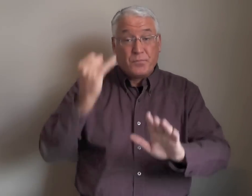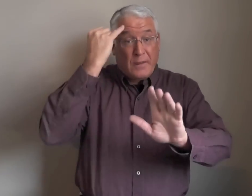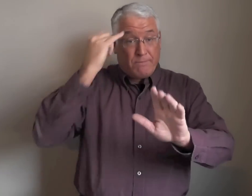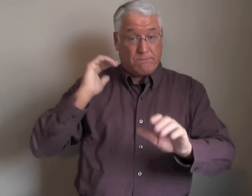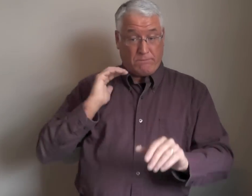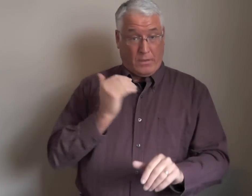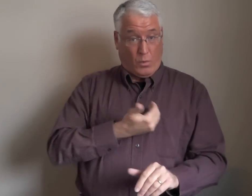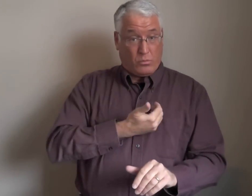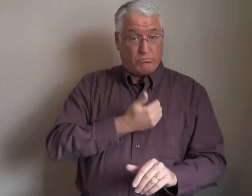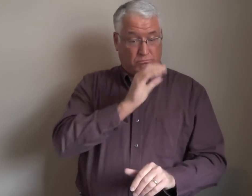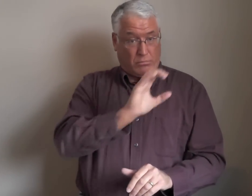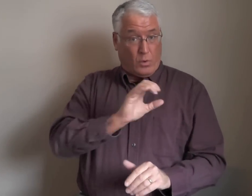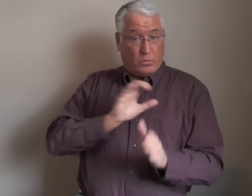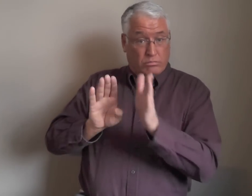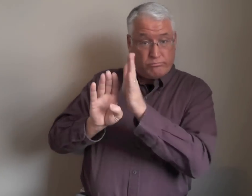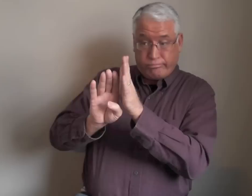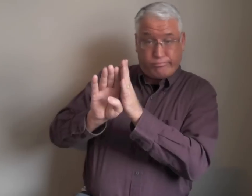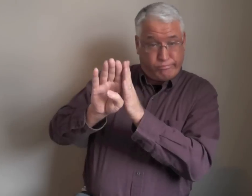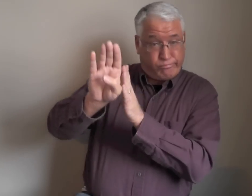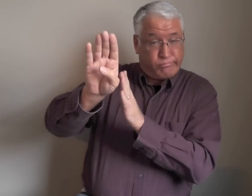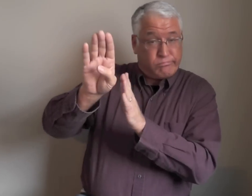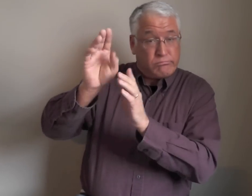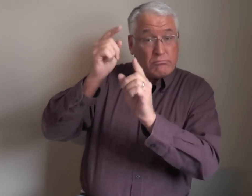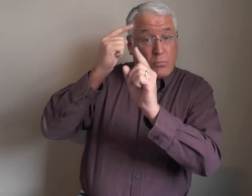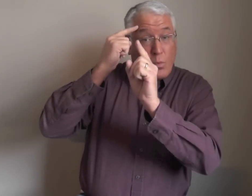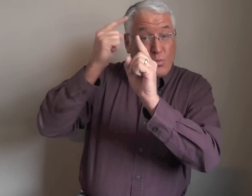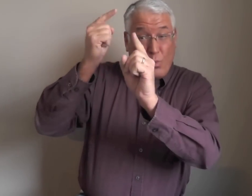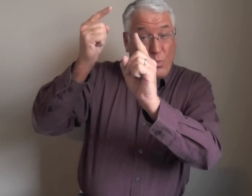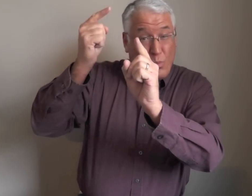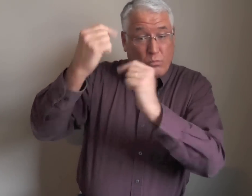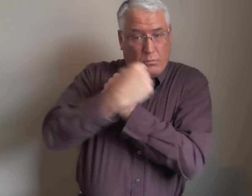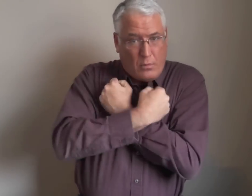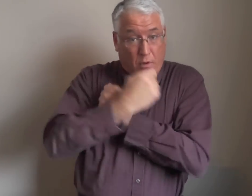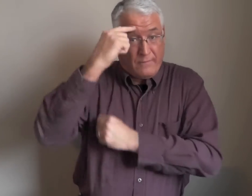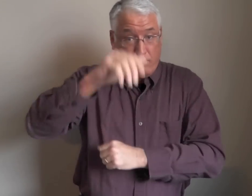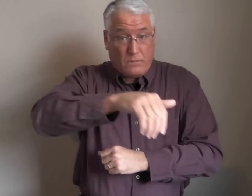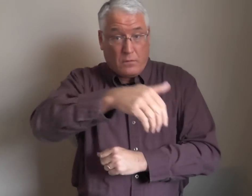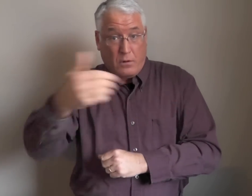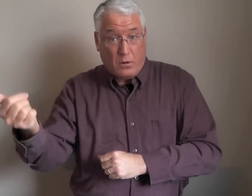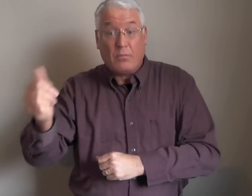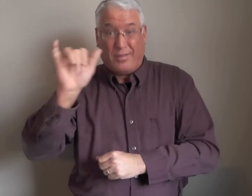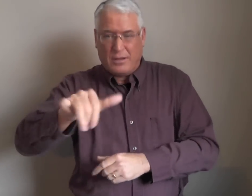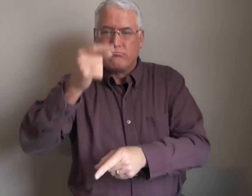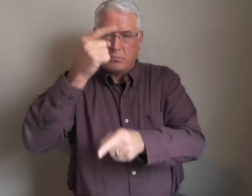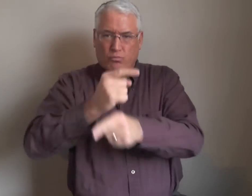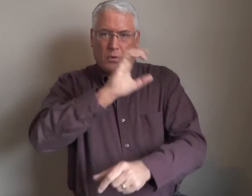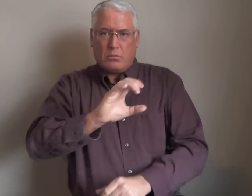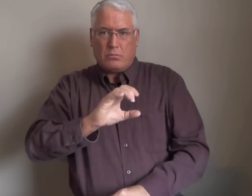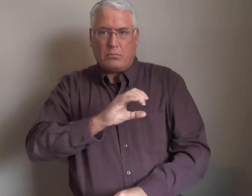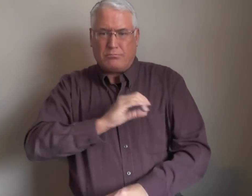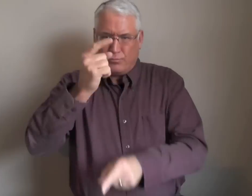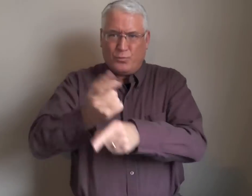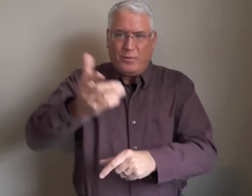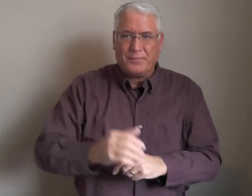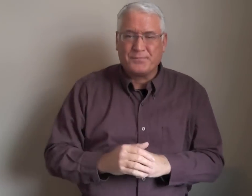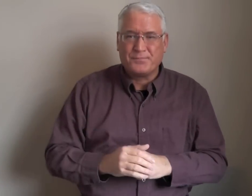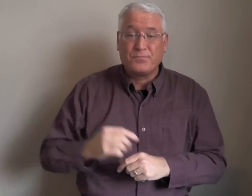in Christ. If our character develops, the point of our loving others, that's the right character.